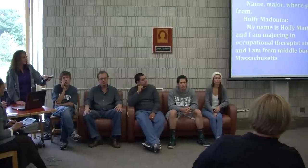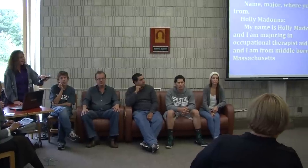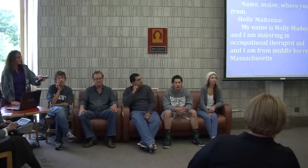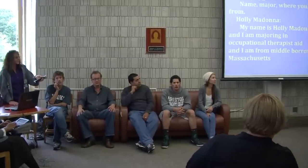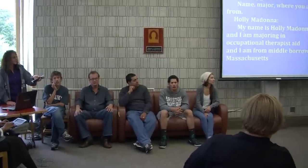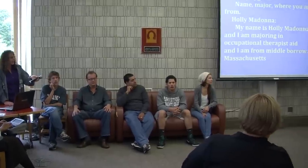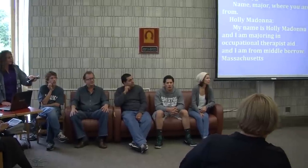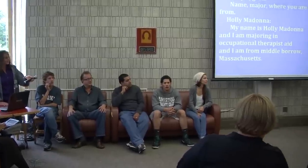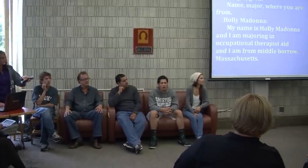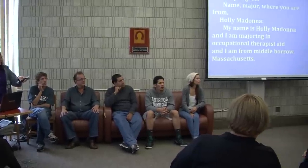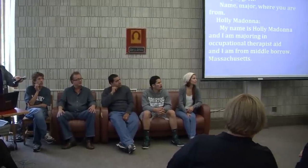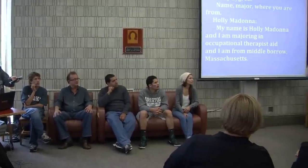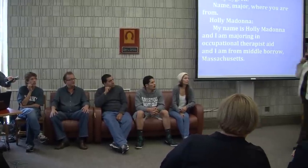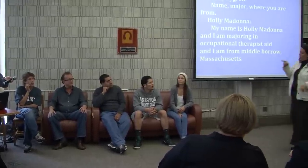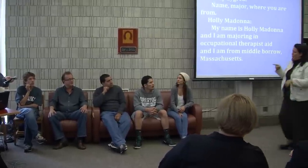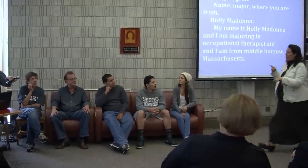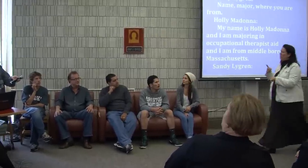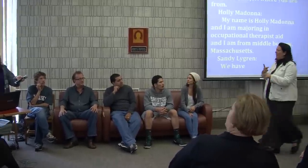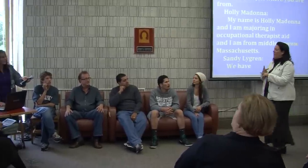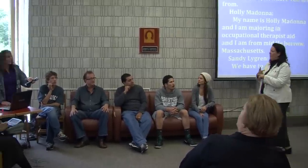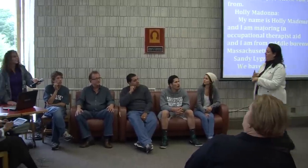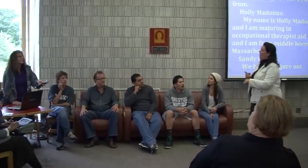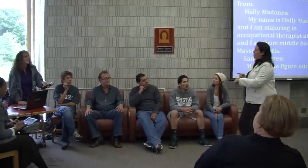We have to figure out, we can't hear you, so we're going to figure it out.